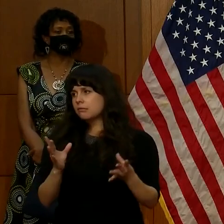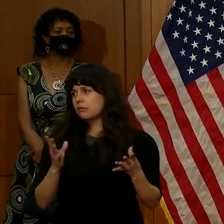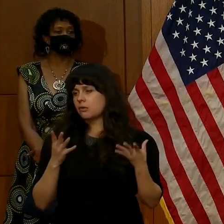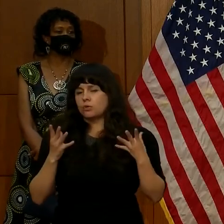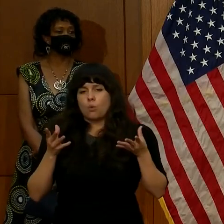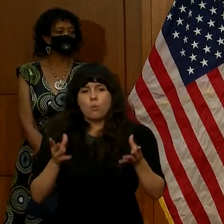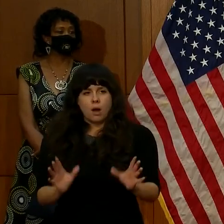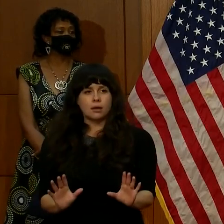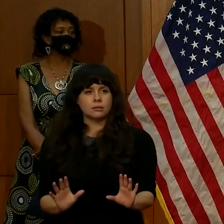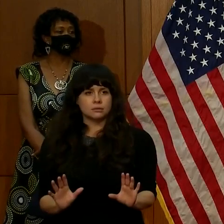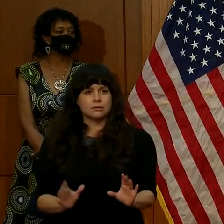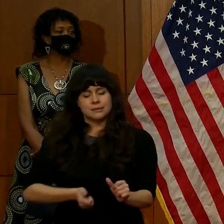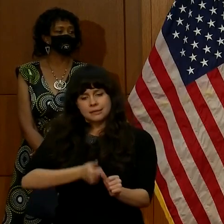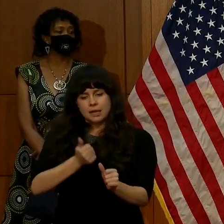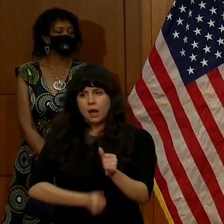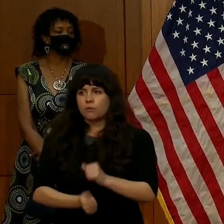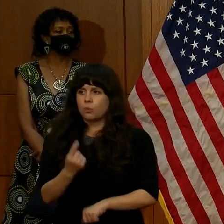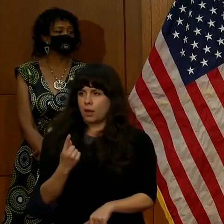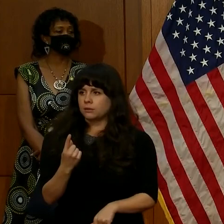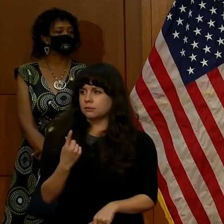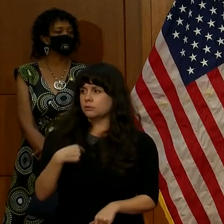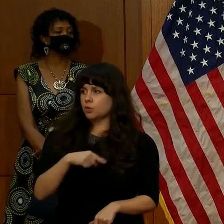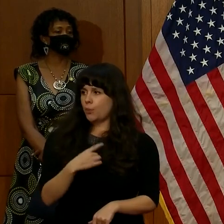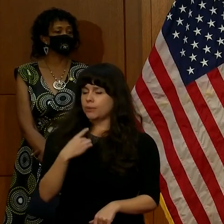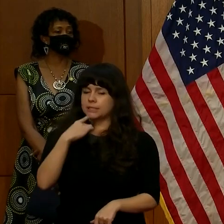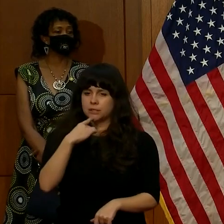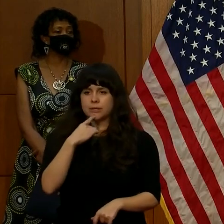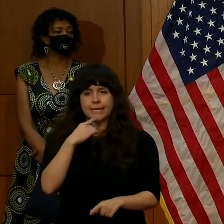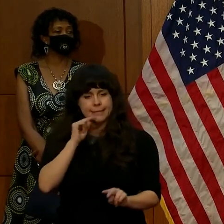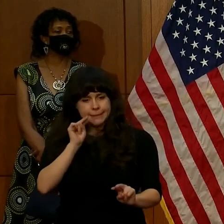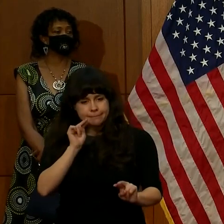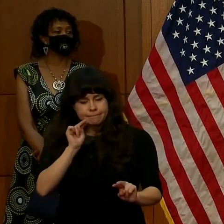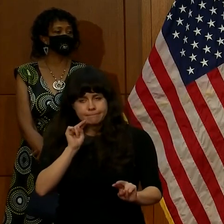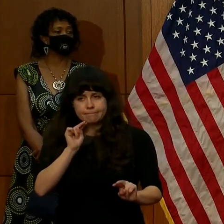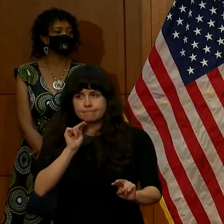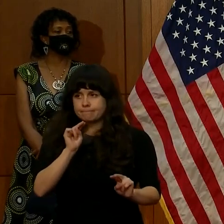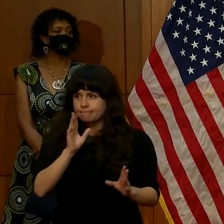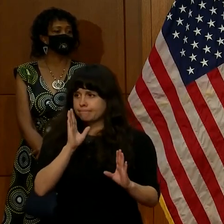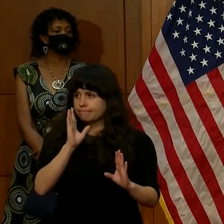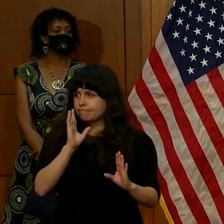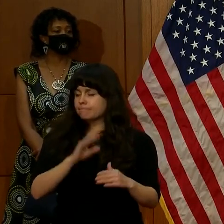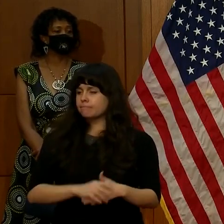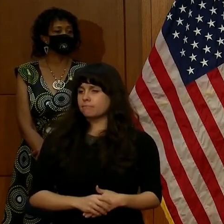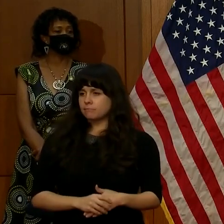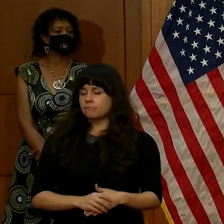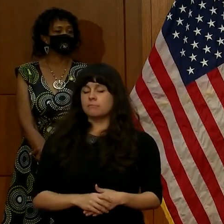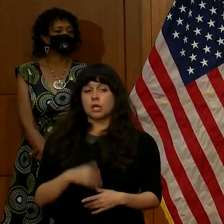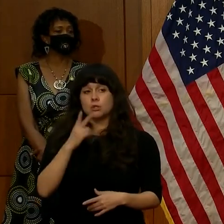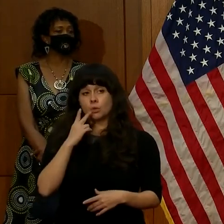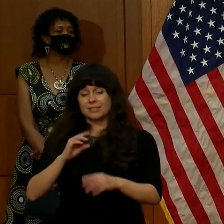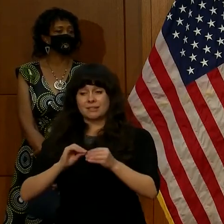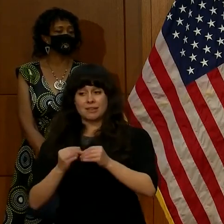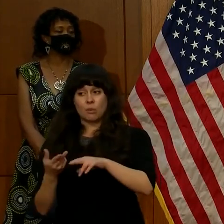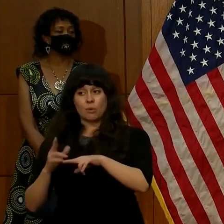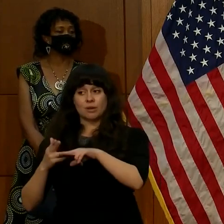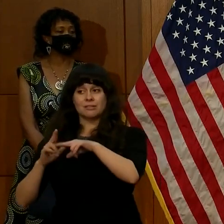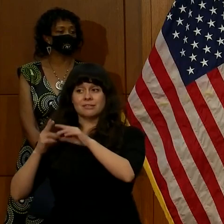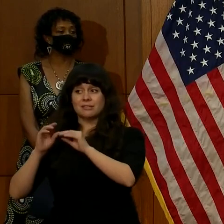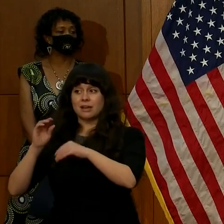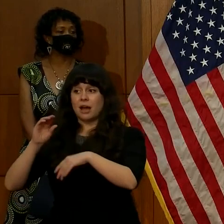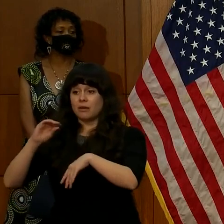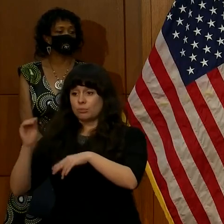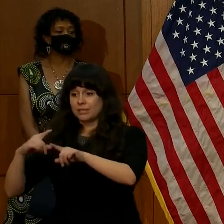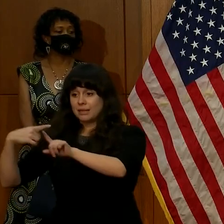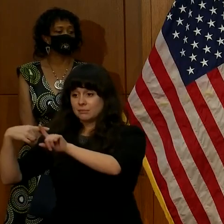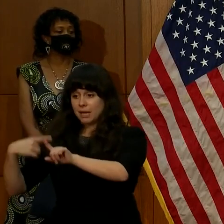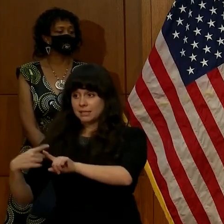to have happen. And so we take those seriously. And while we see high numbers, the death rate has gotten lower.